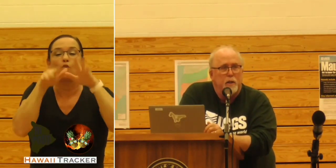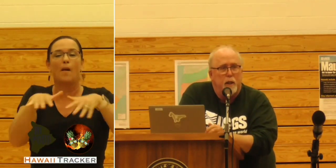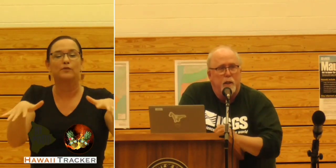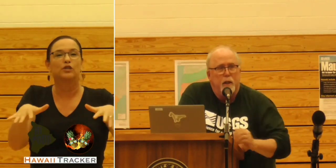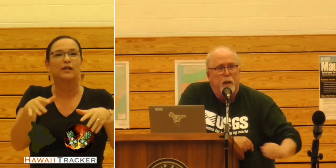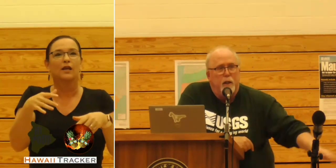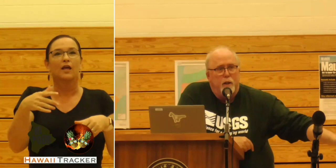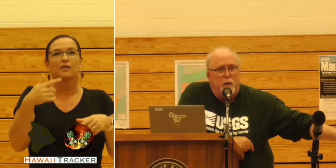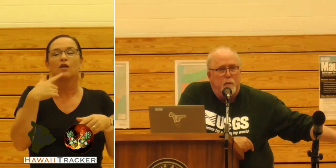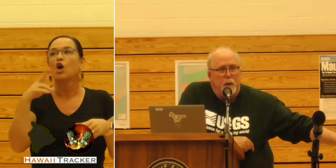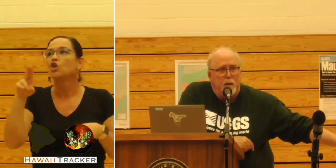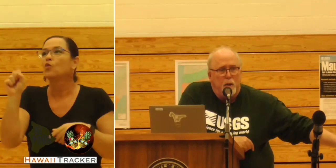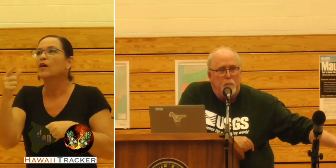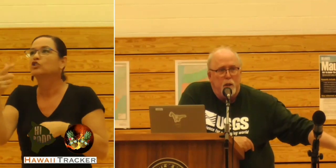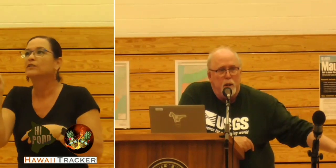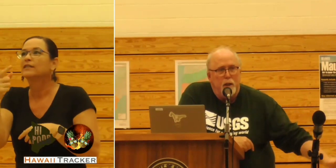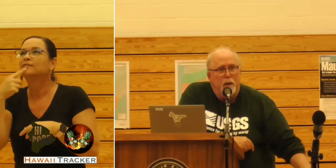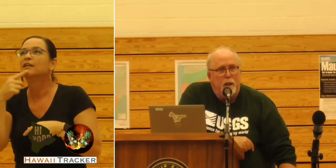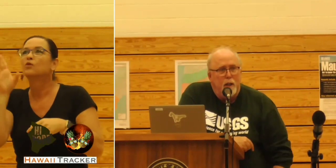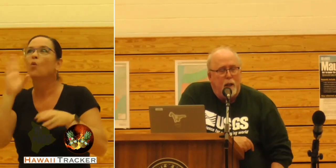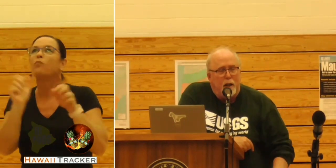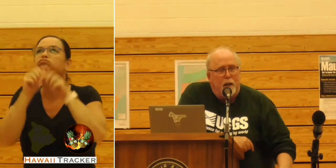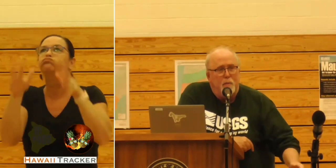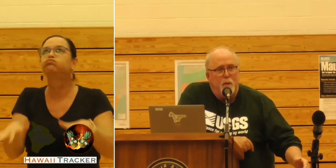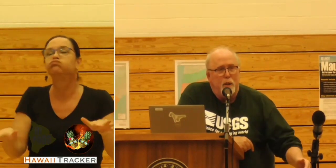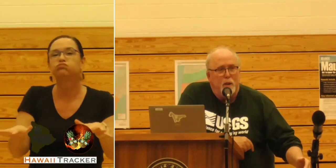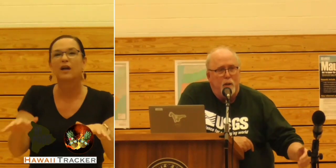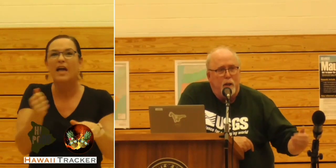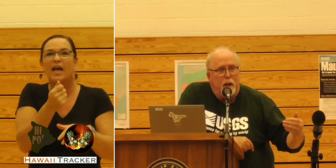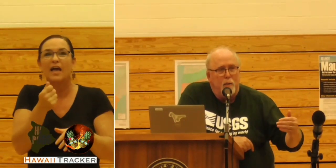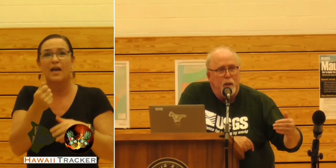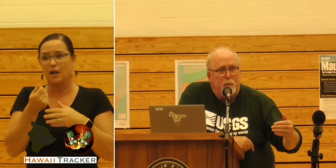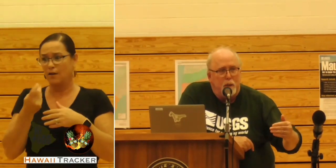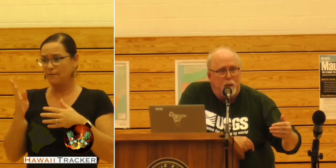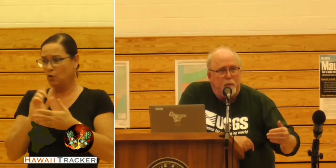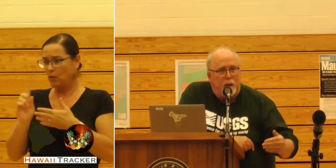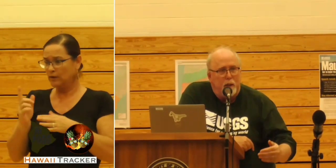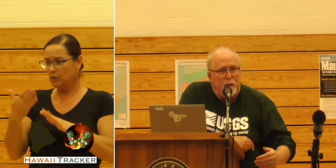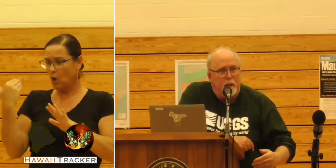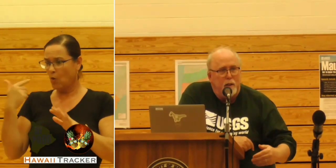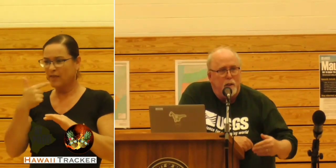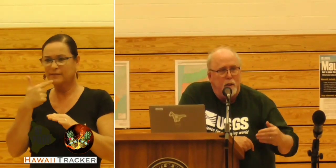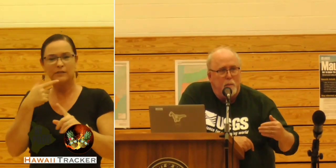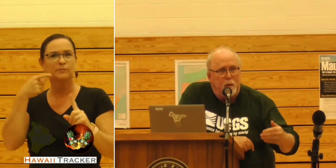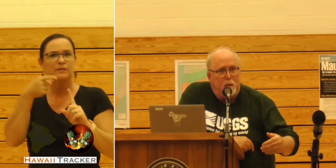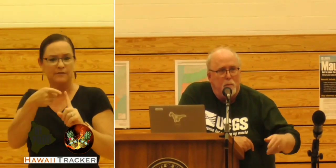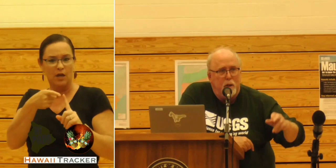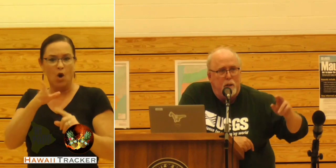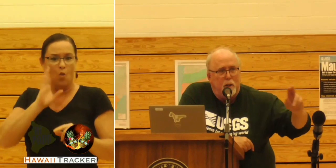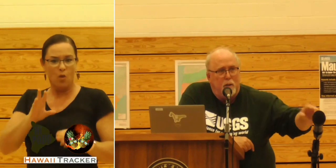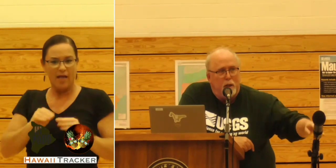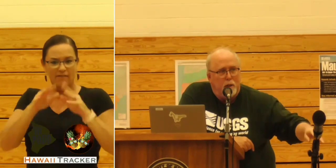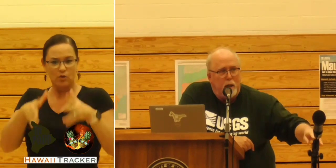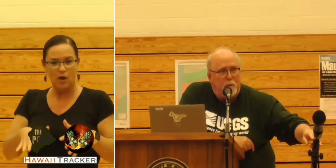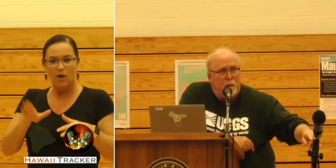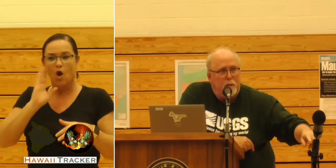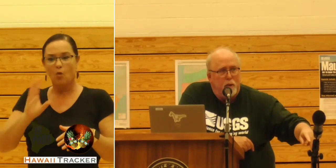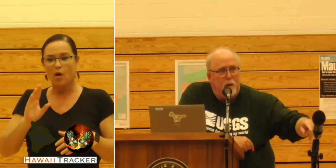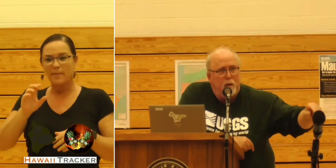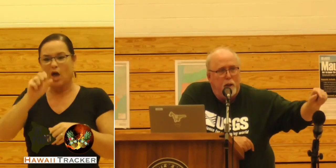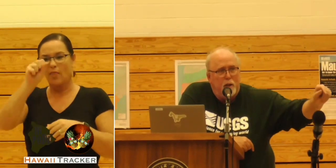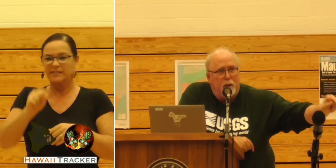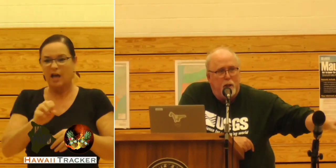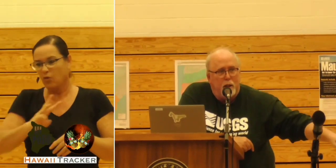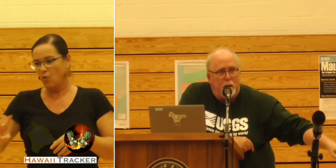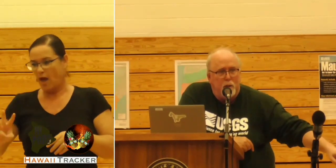the USGS said there's going to be an eruption, and a couple of weeks ago they got really specific. They said there's going to be an eruption, it's going to go down the southwest